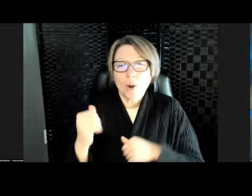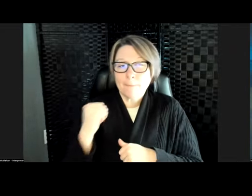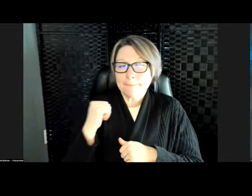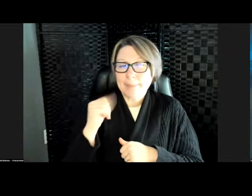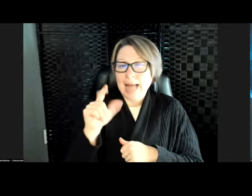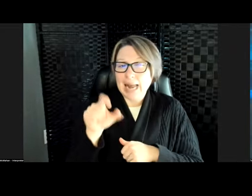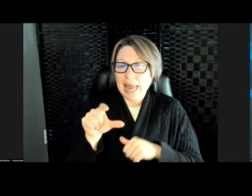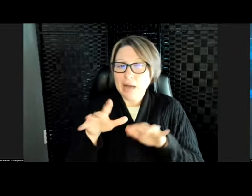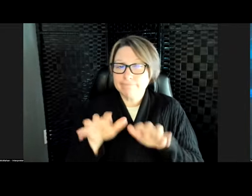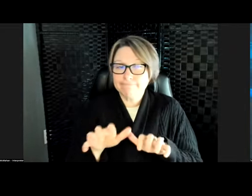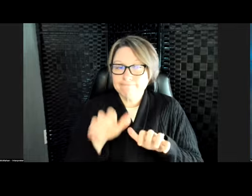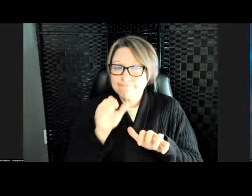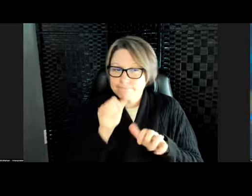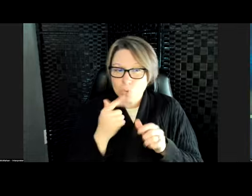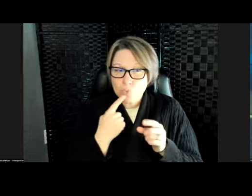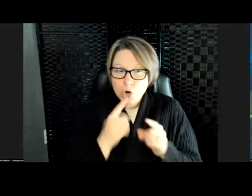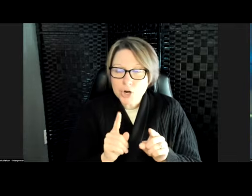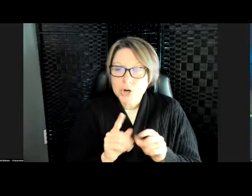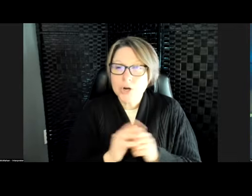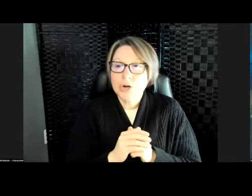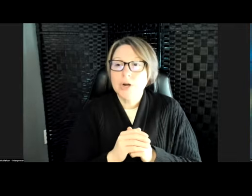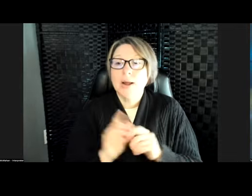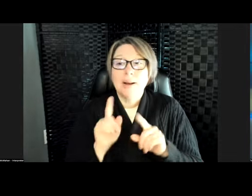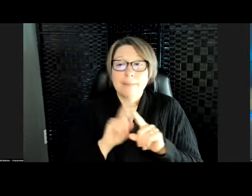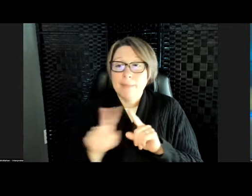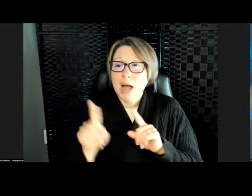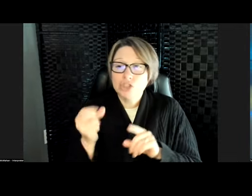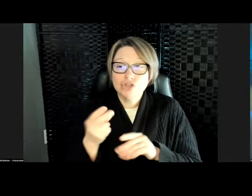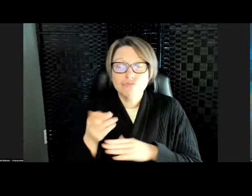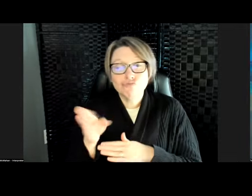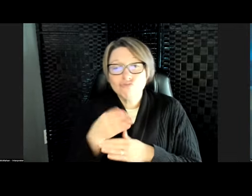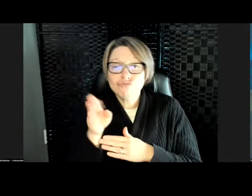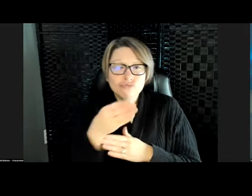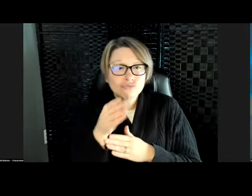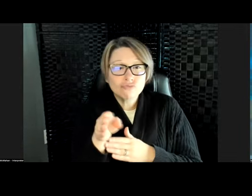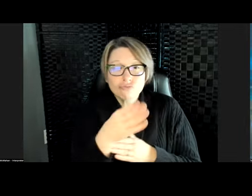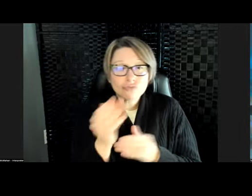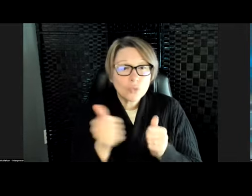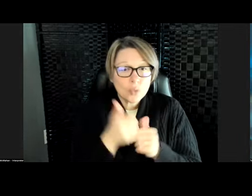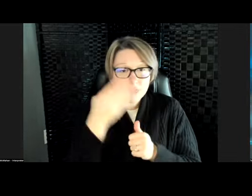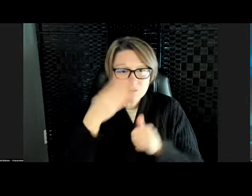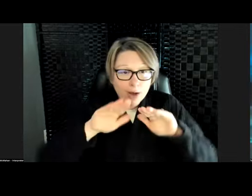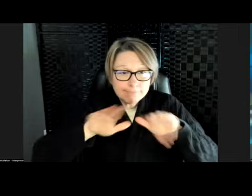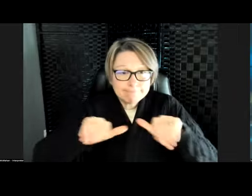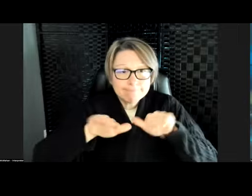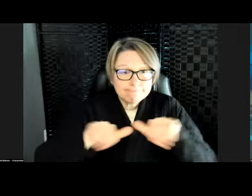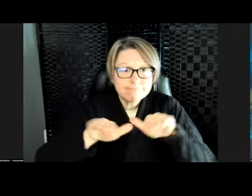use her back flippers. But she gets around just fine with her front ones. And all these friendly guys that keep coming up to it,